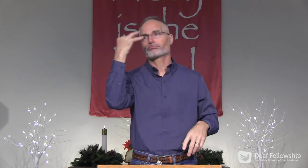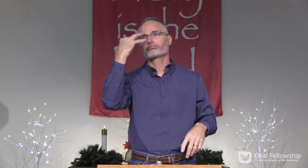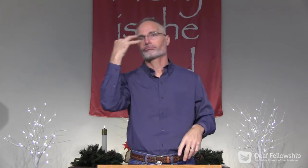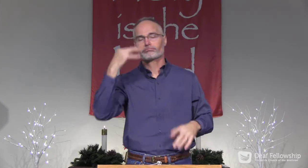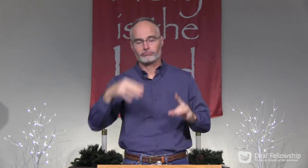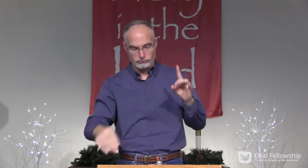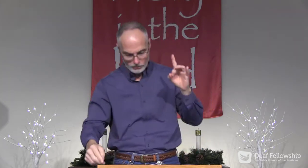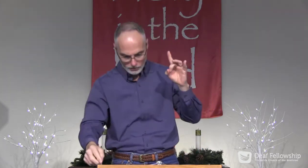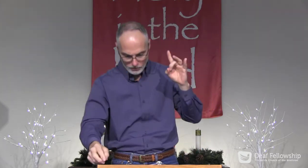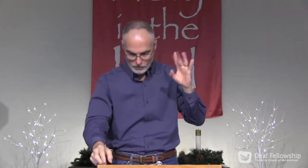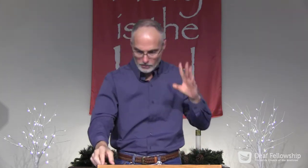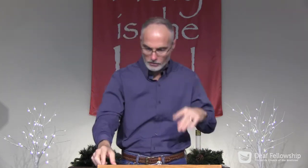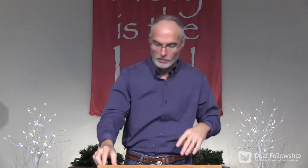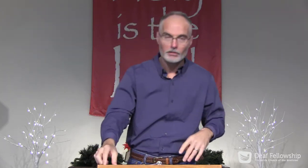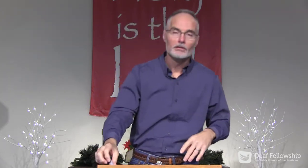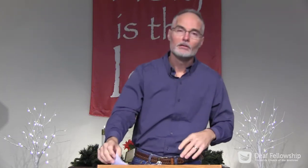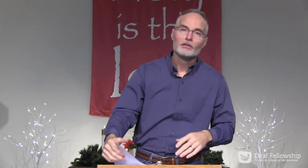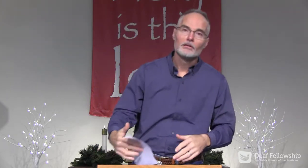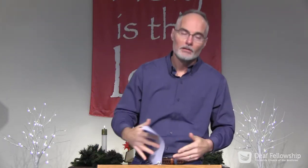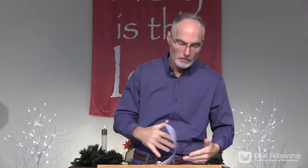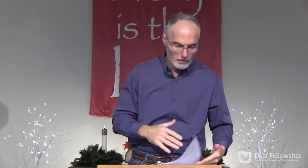not being able to get out and going stir crazy.